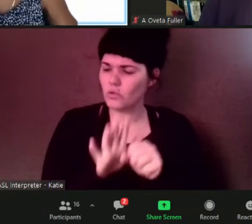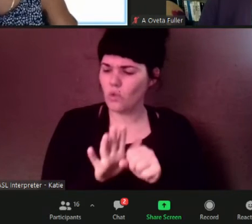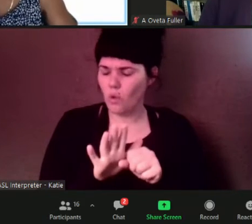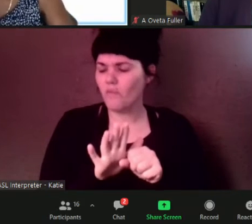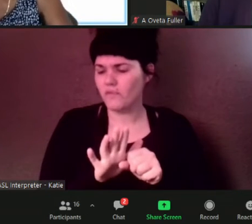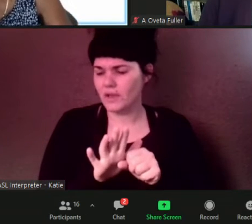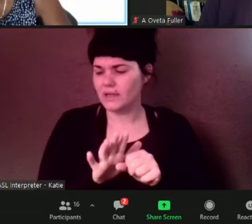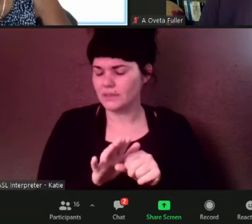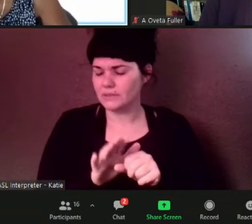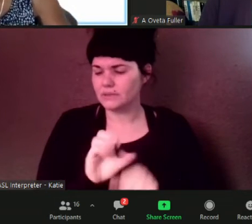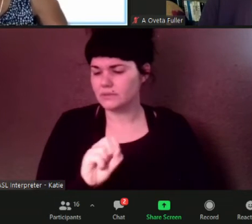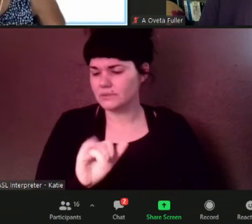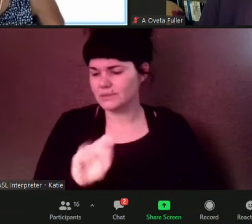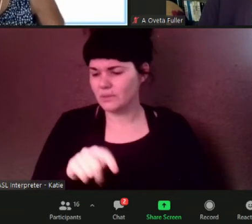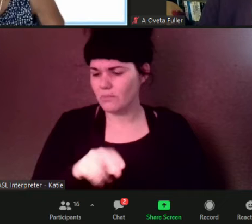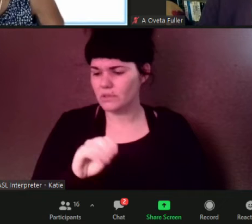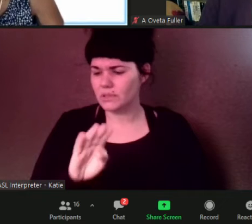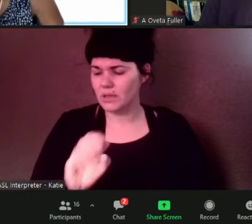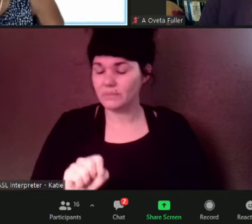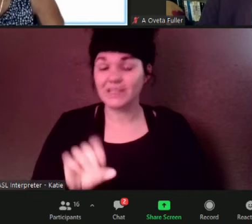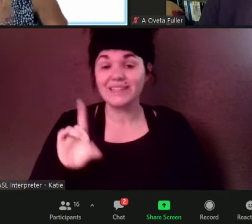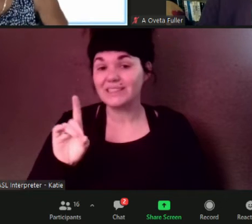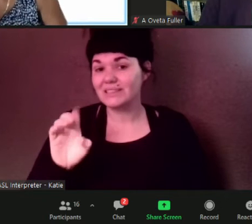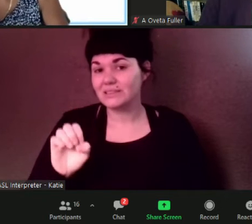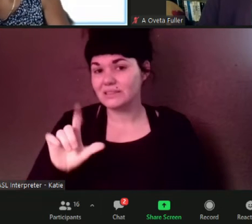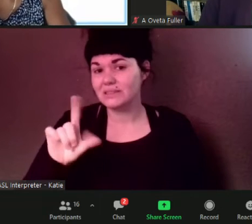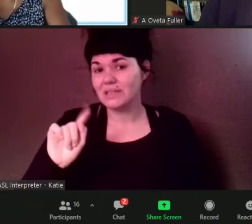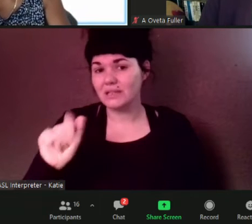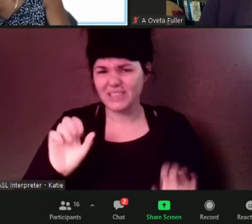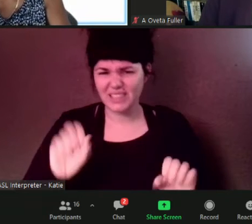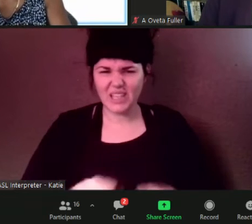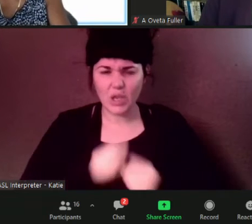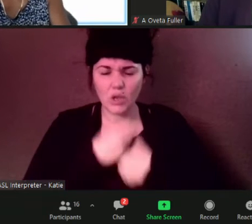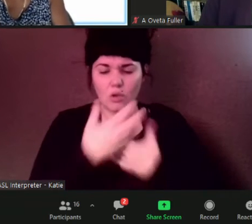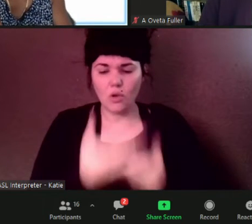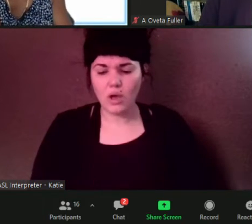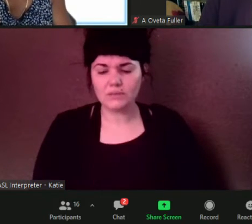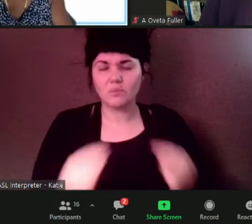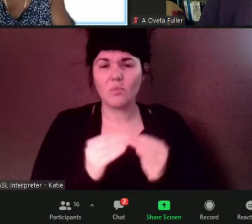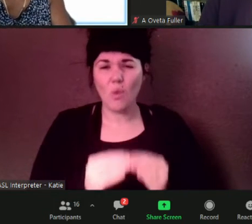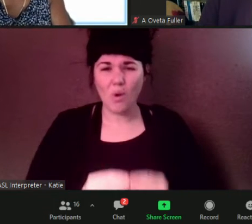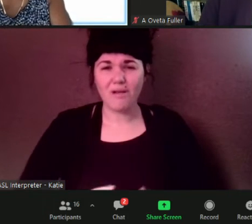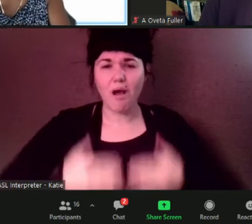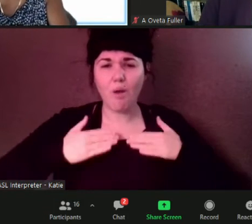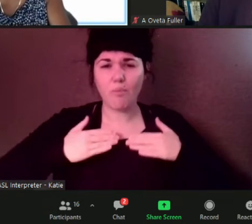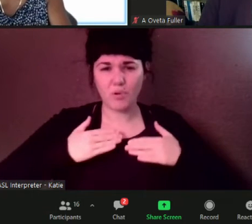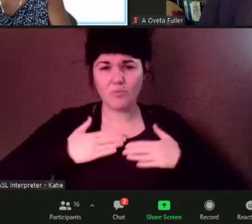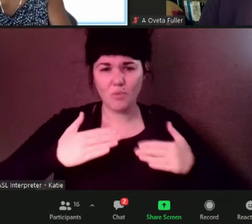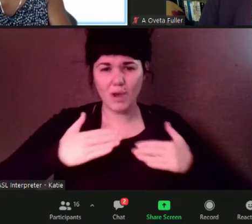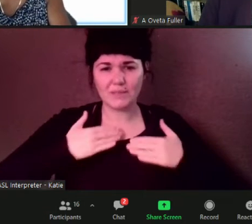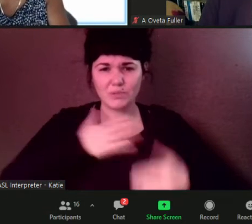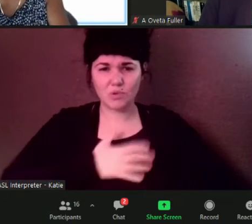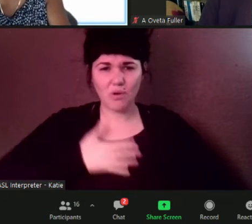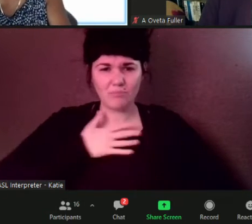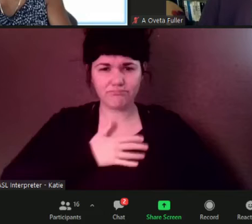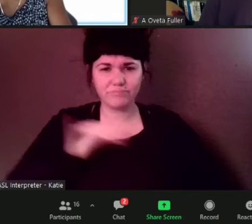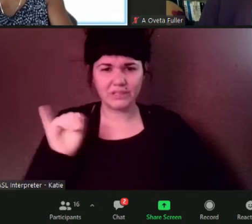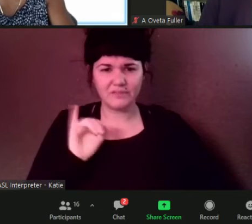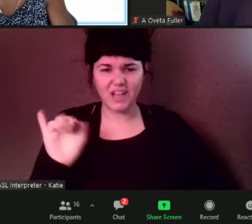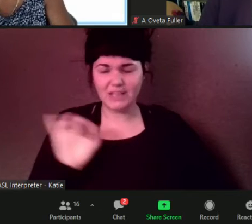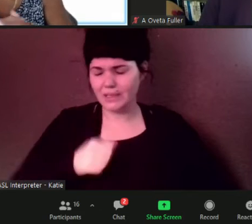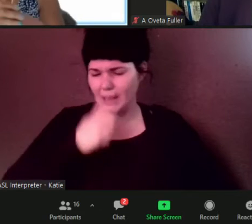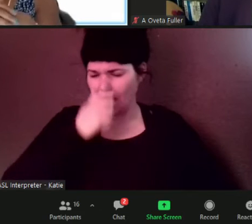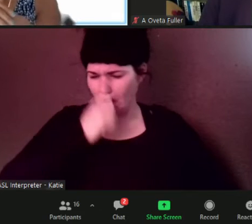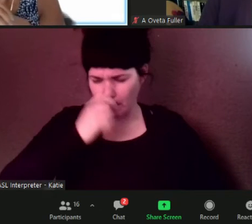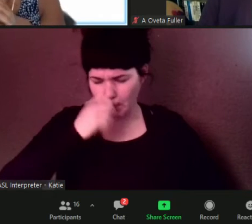respiratory tract infection by that i mean runny nose cough headache the vaccines are very effective against it